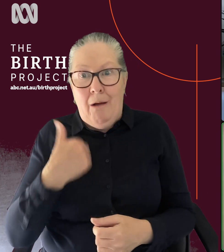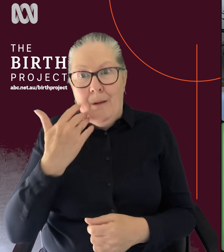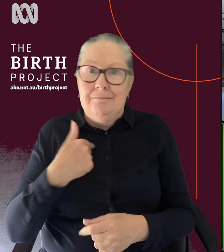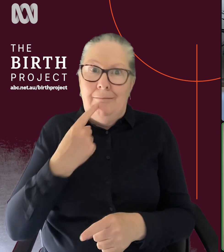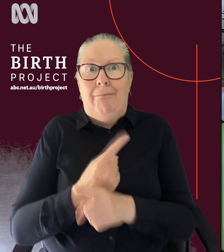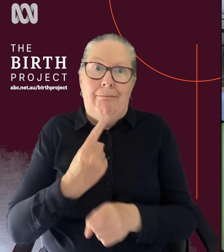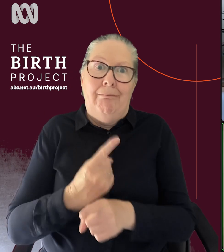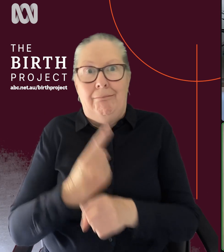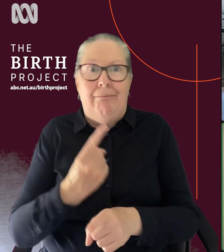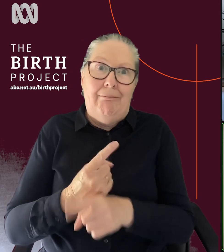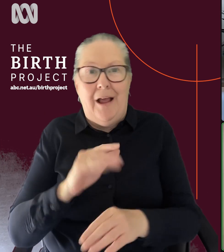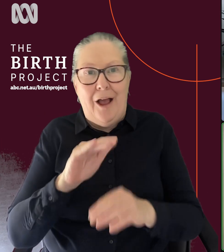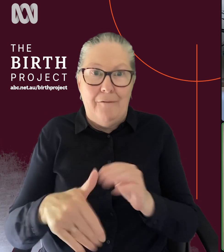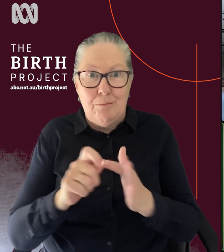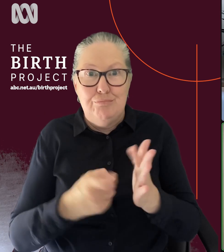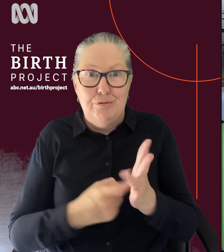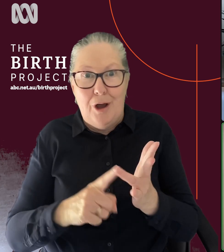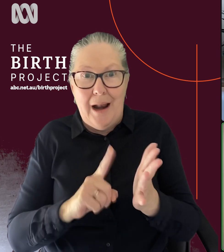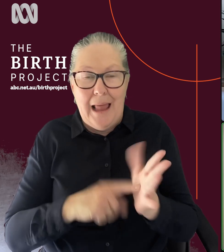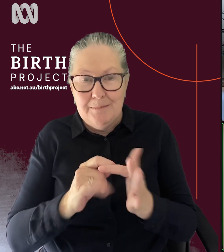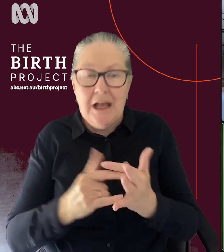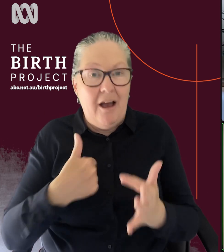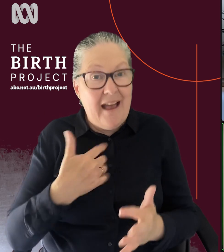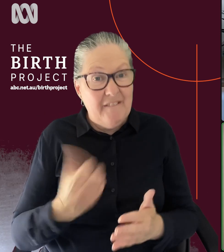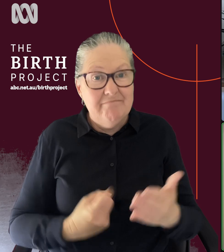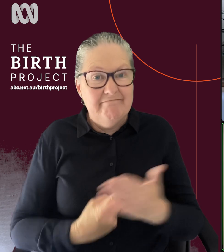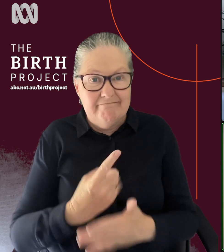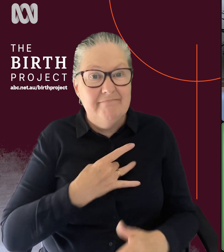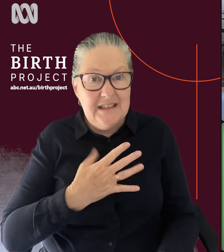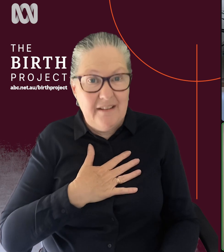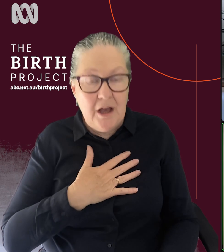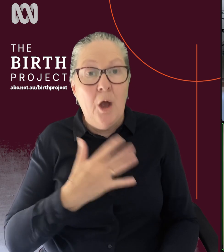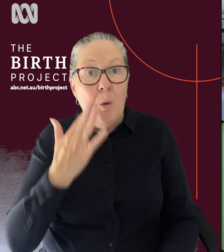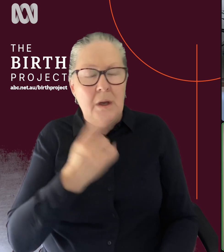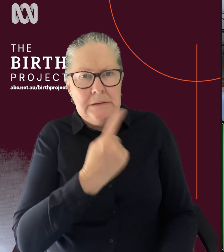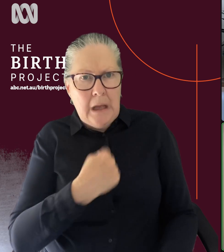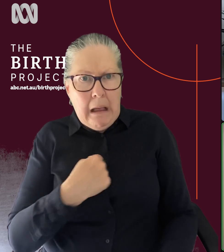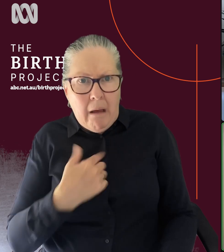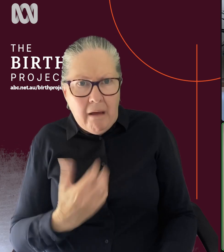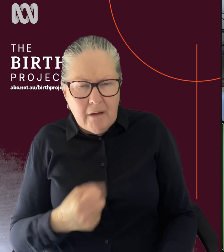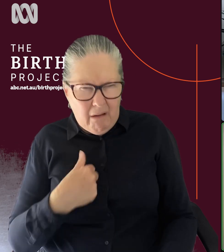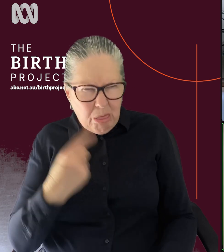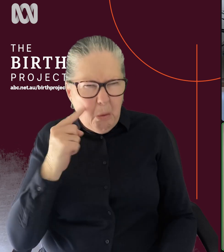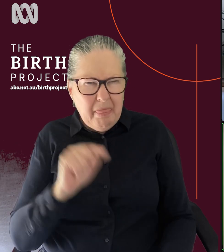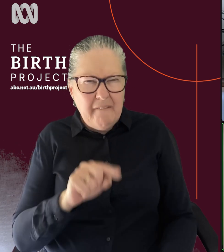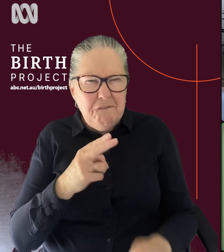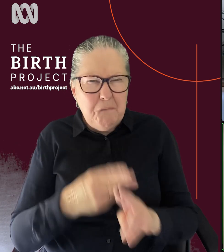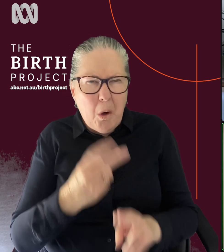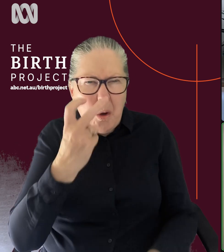but, um, yeah, so I've got one myself, but I think initially when I was told I had one, was like, oh, this is like an old woman's issue.